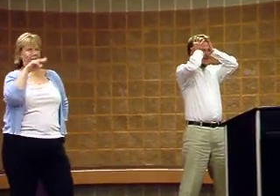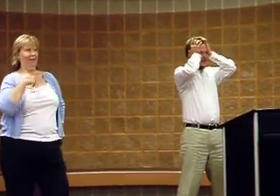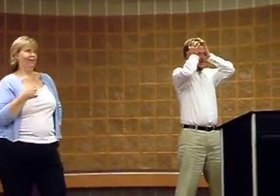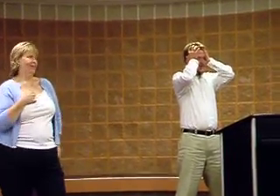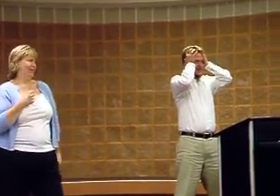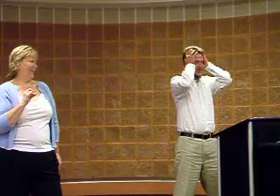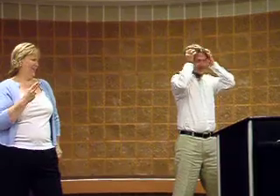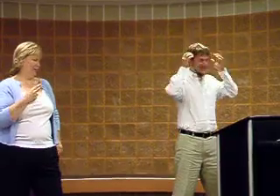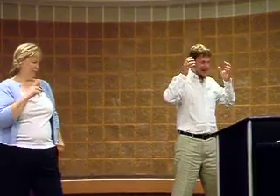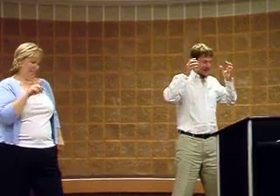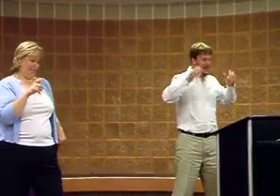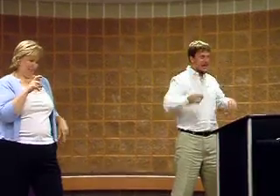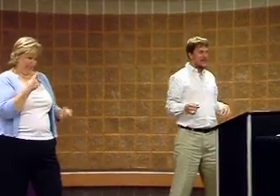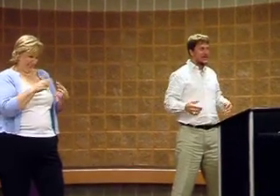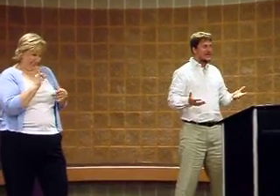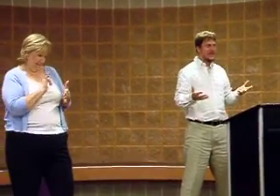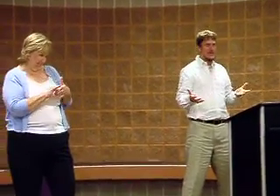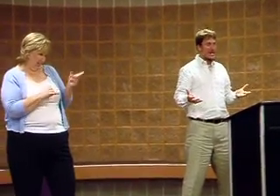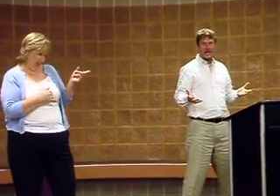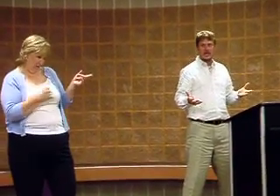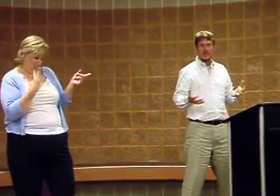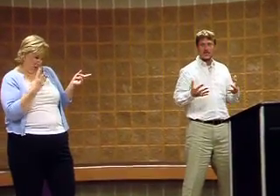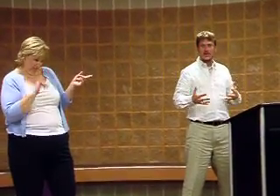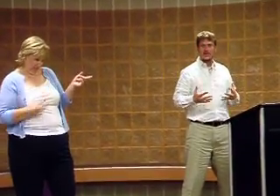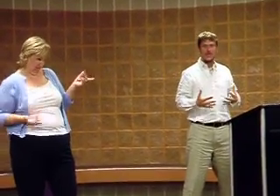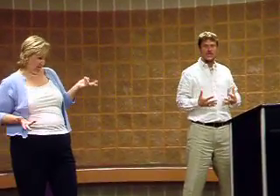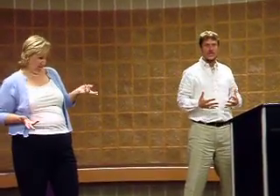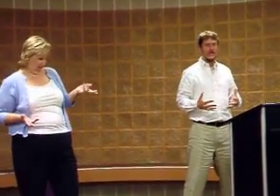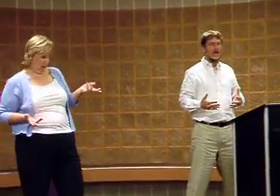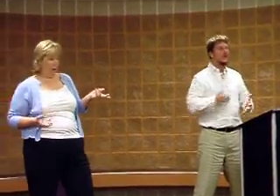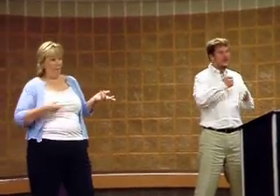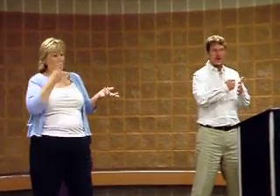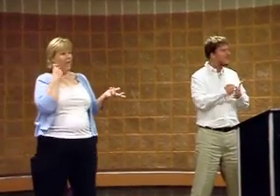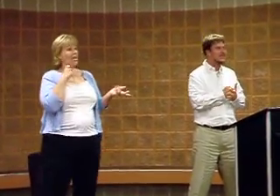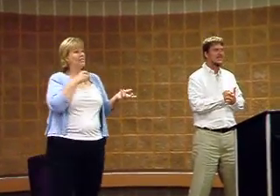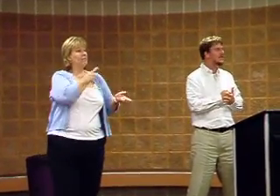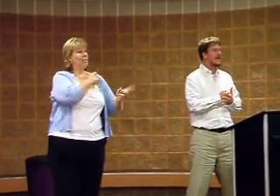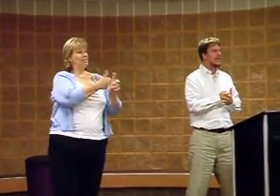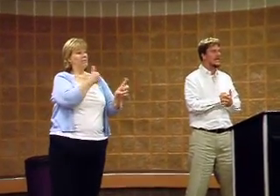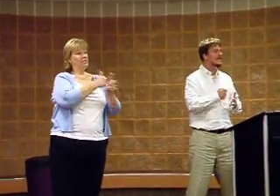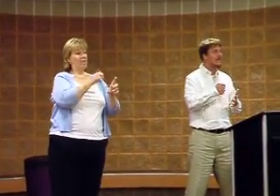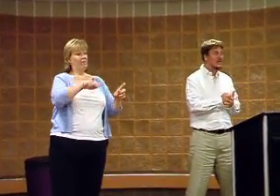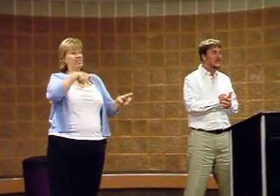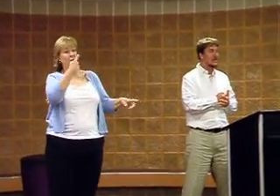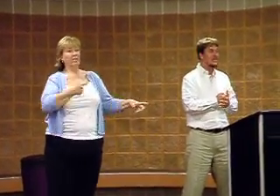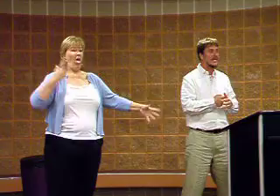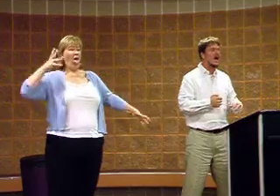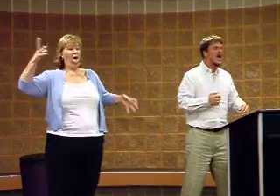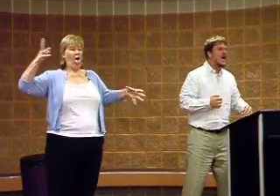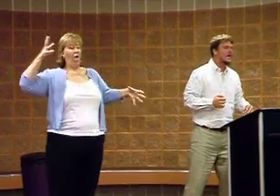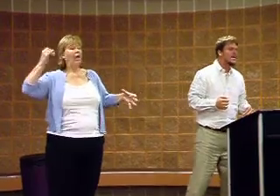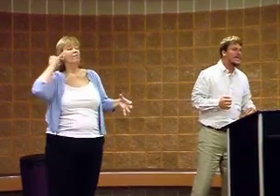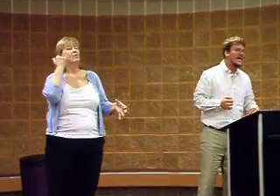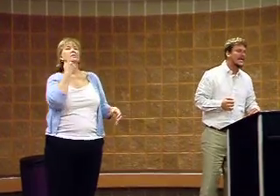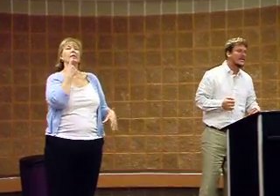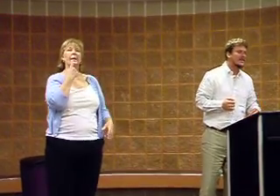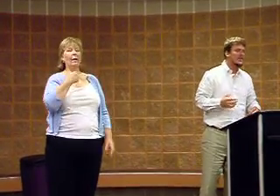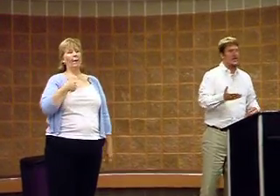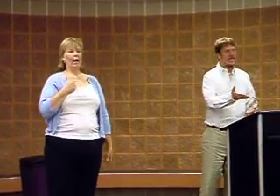am I supposed to sign that? Because they're freaking out. You have to do that because if you don't, if you say, I'm in pain, well, they're